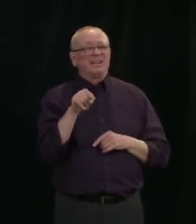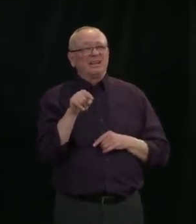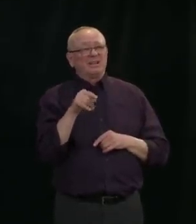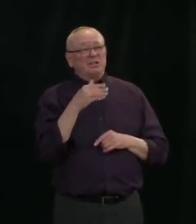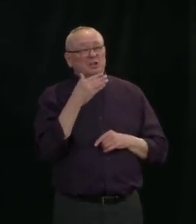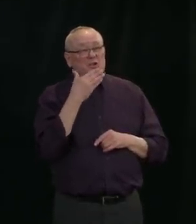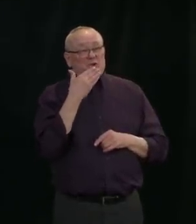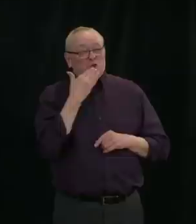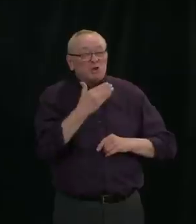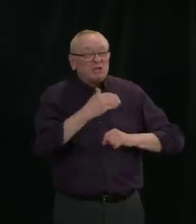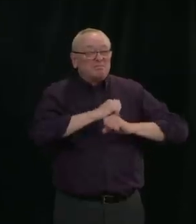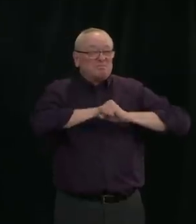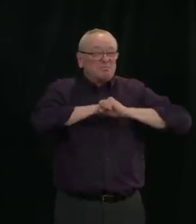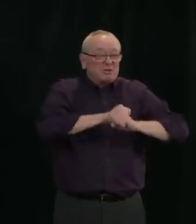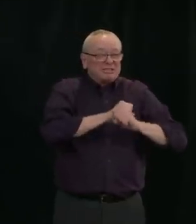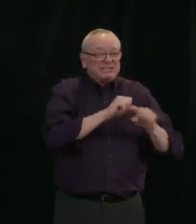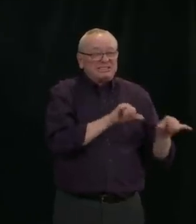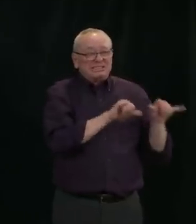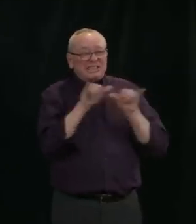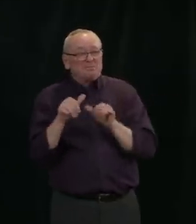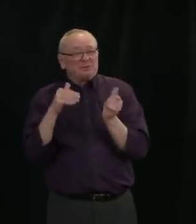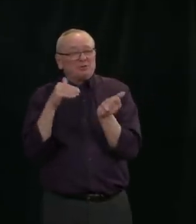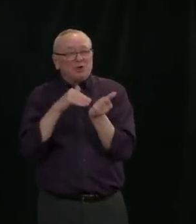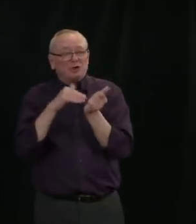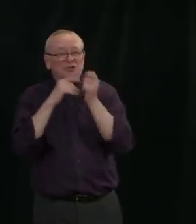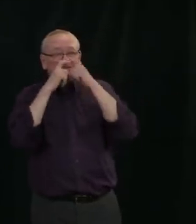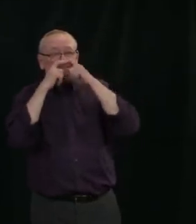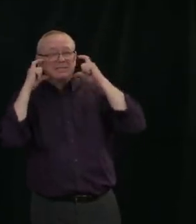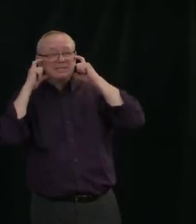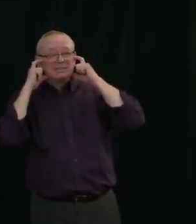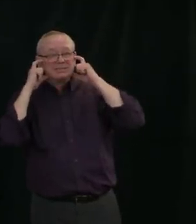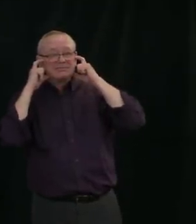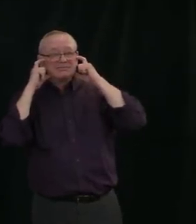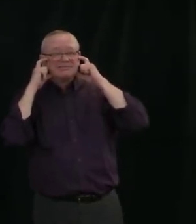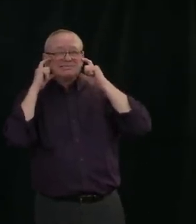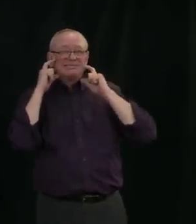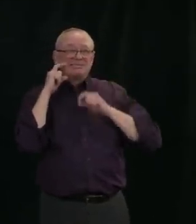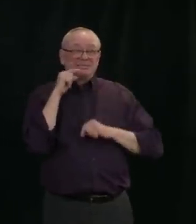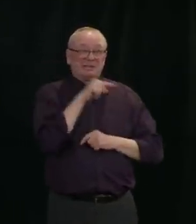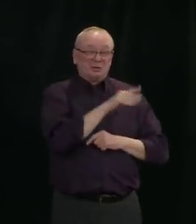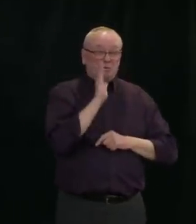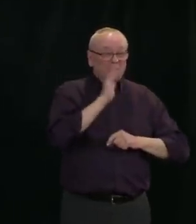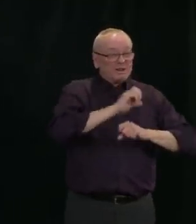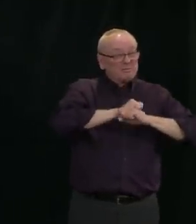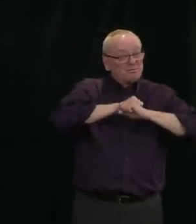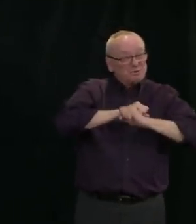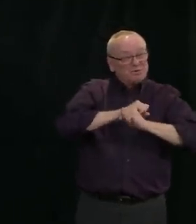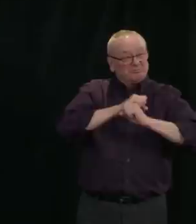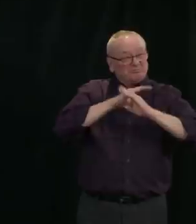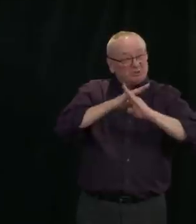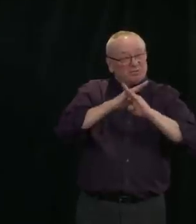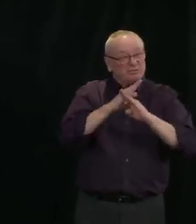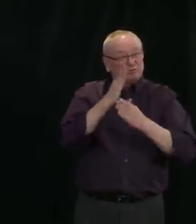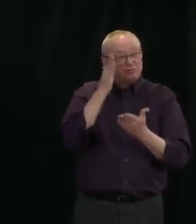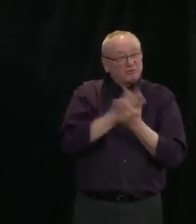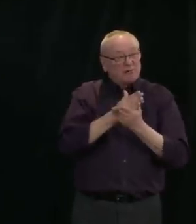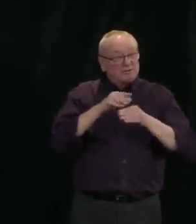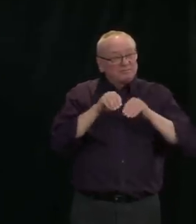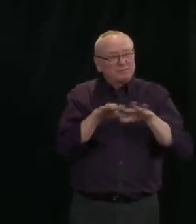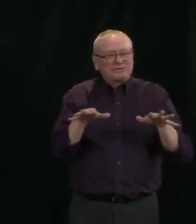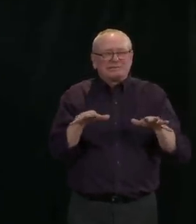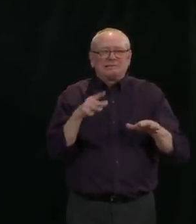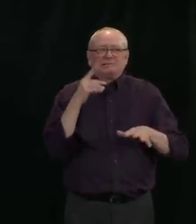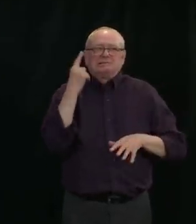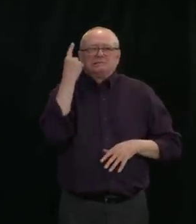as surgical masks in preventing the spread of infection. And so we know from some studies that when cloth masks get